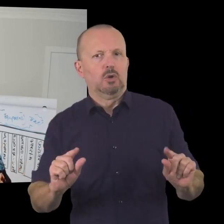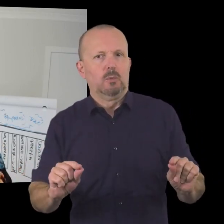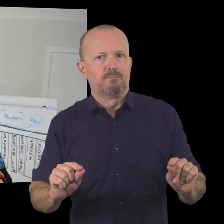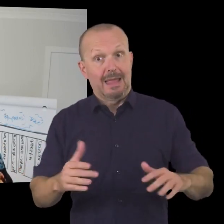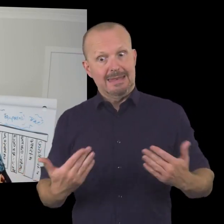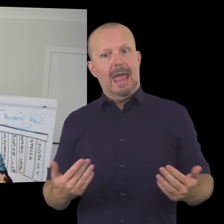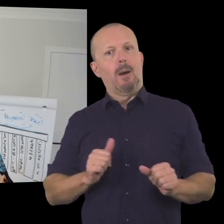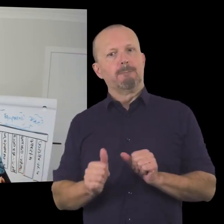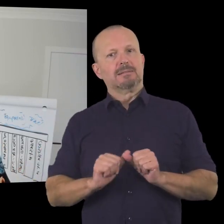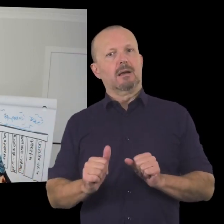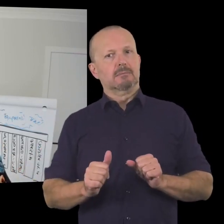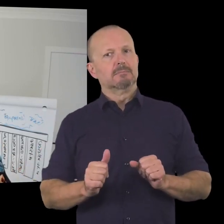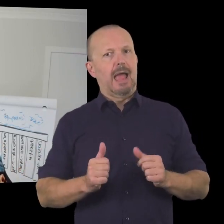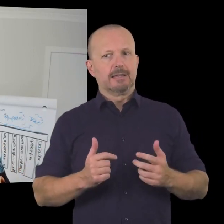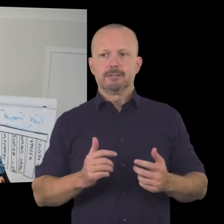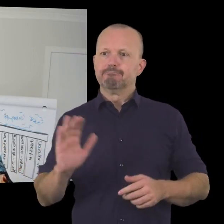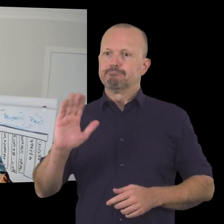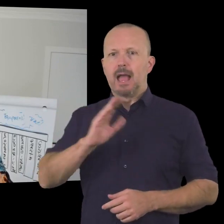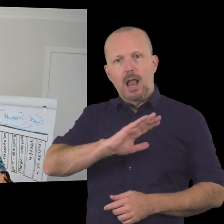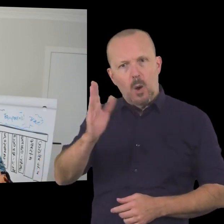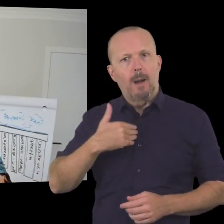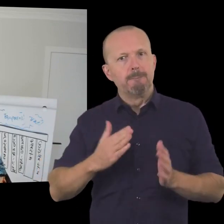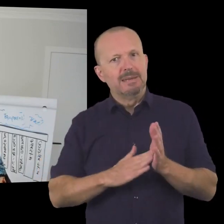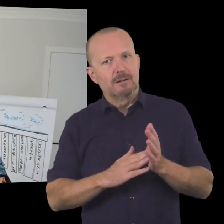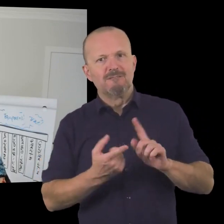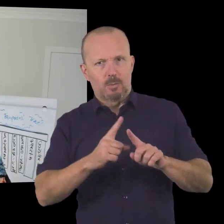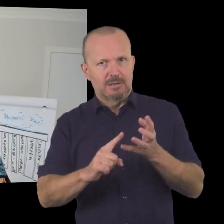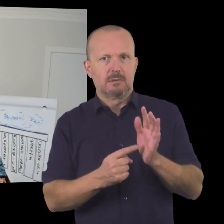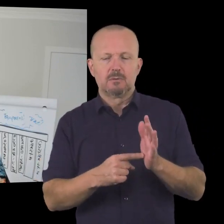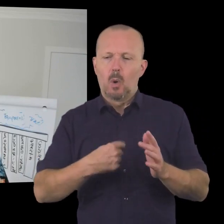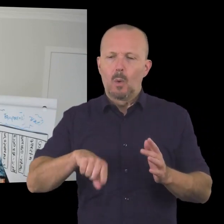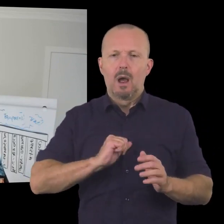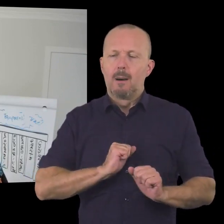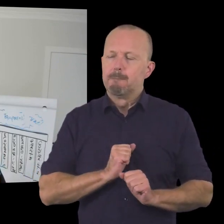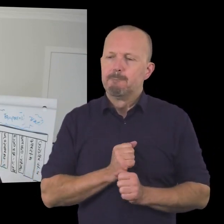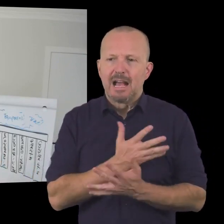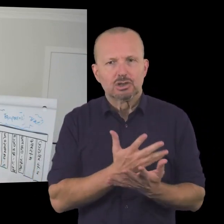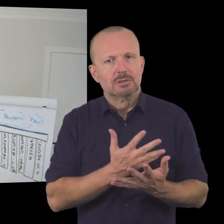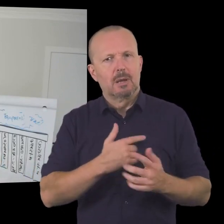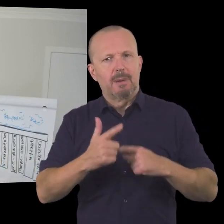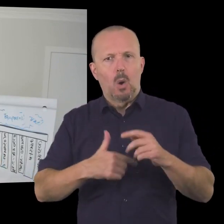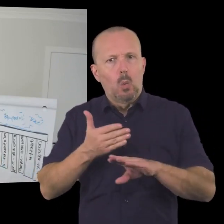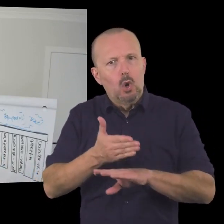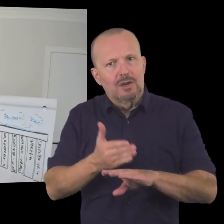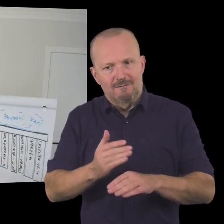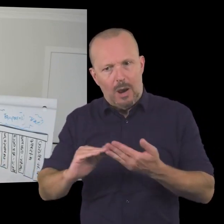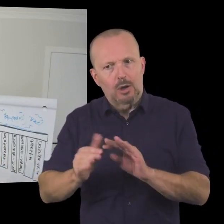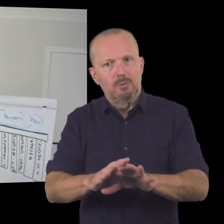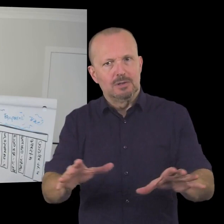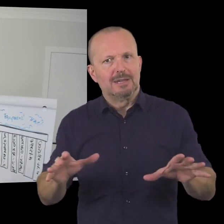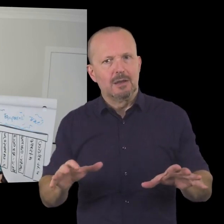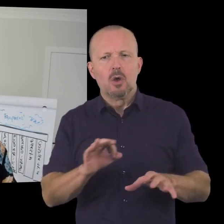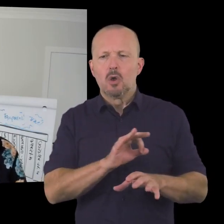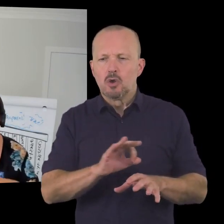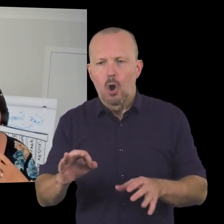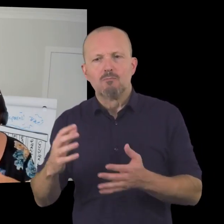now i'm much better at sharing uh i'm megan from exult and we are really passionate about working towards all community and not